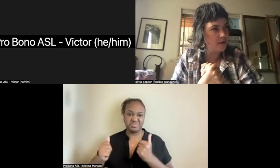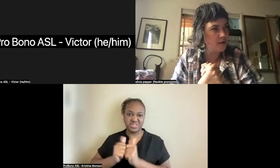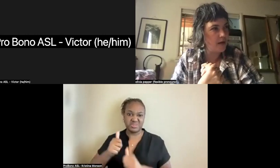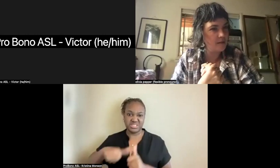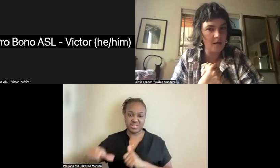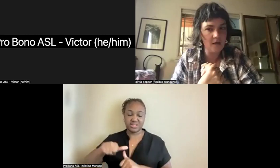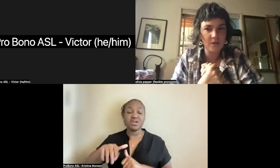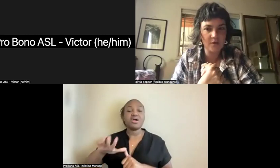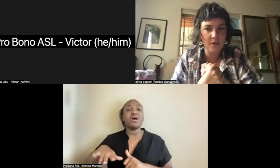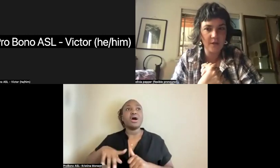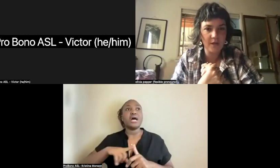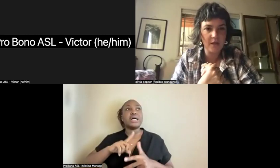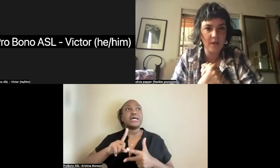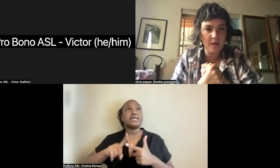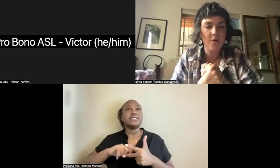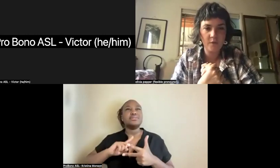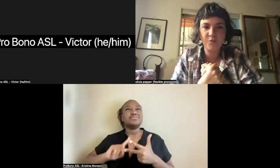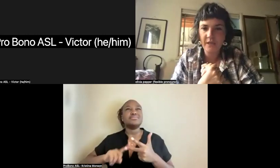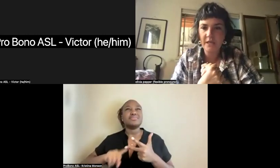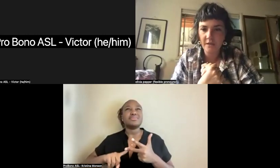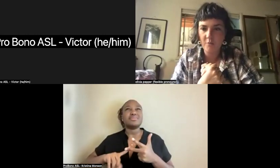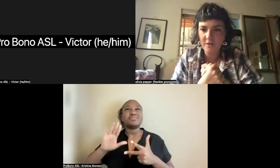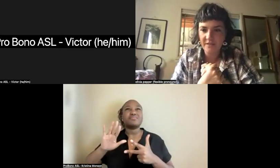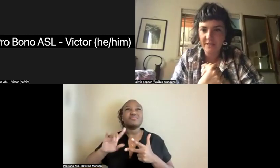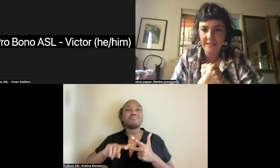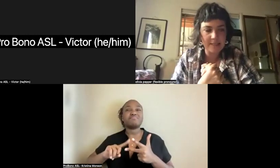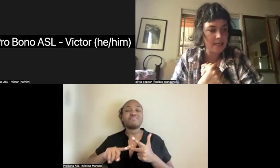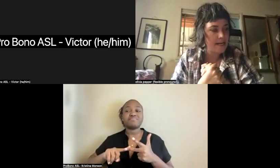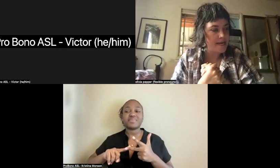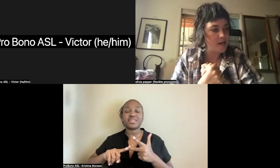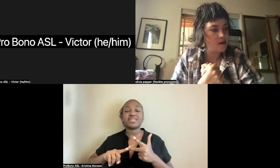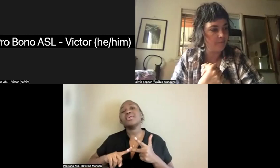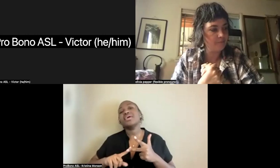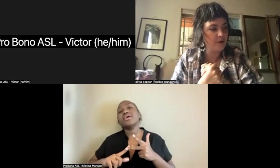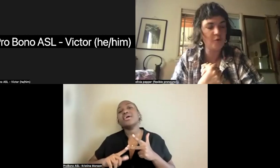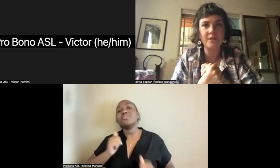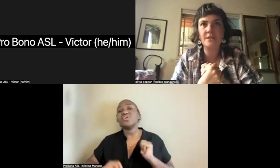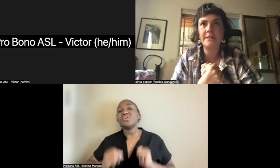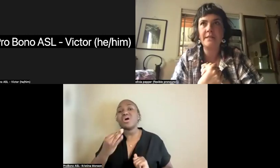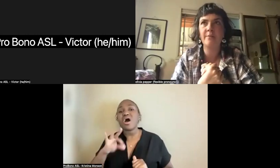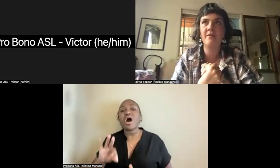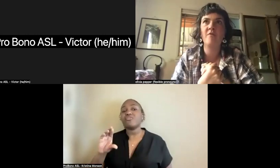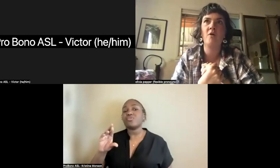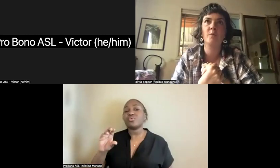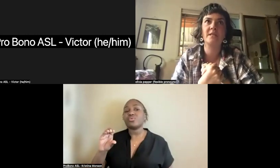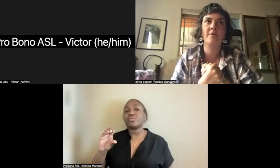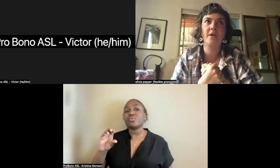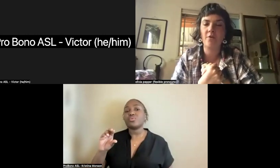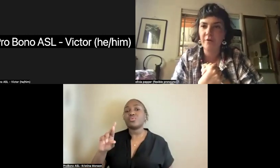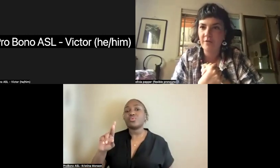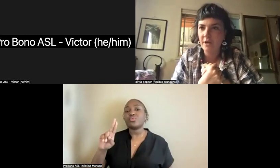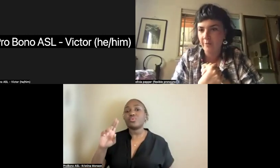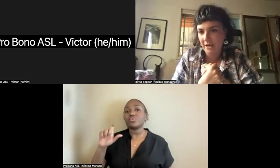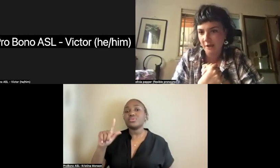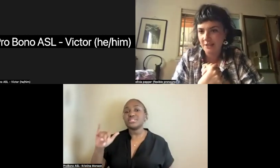I think was the one that he was really the most invested in. Um, but of course he had been involved with some of the